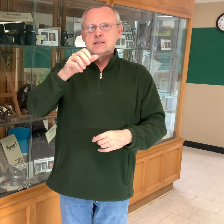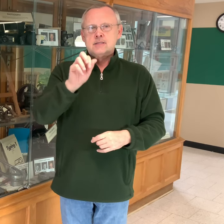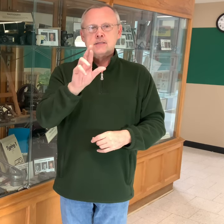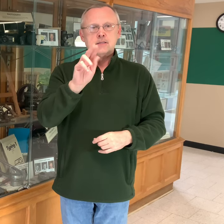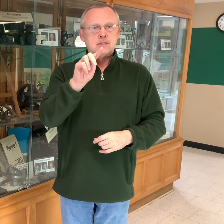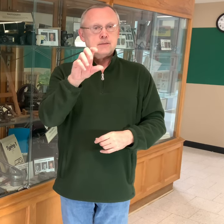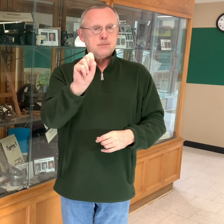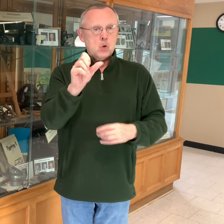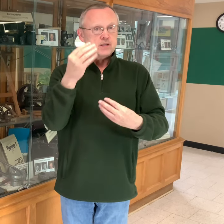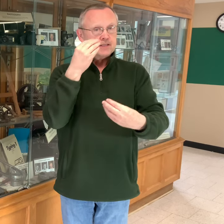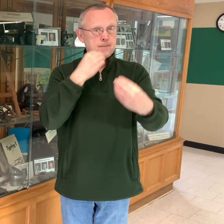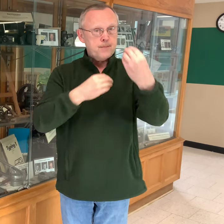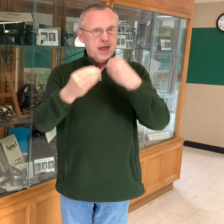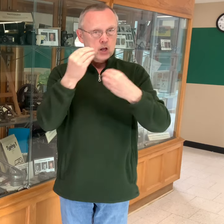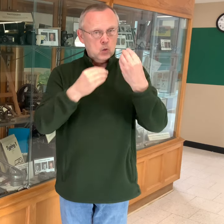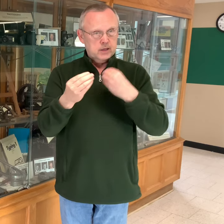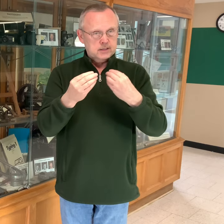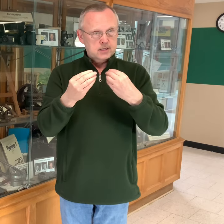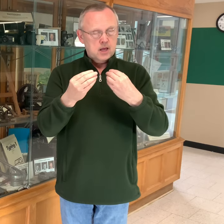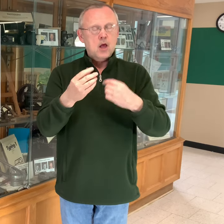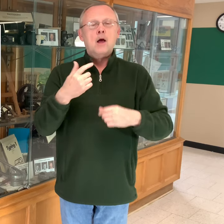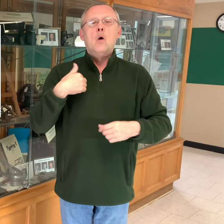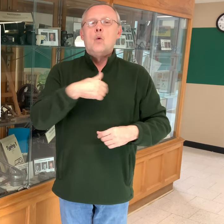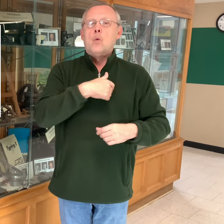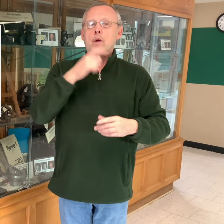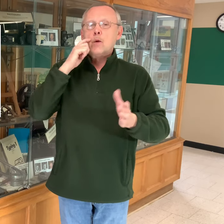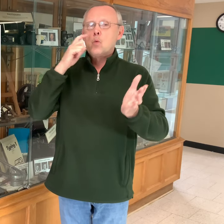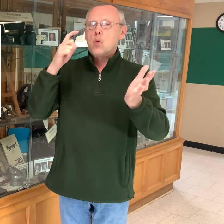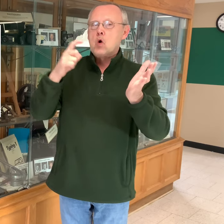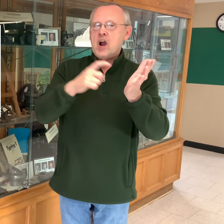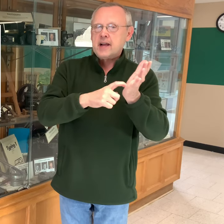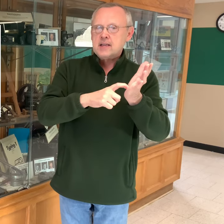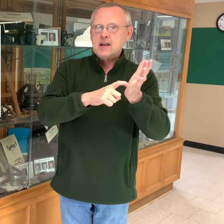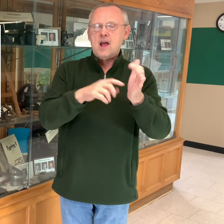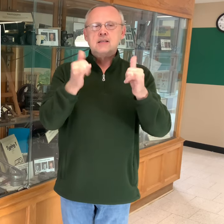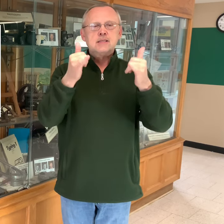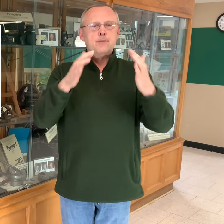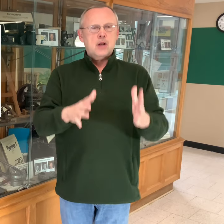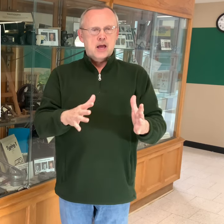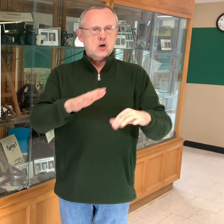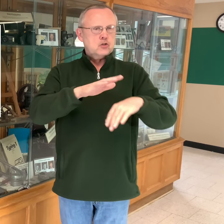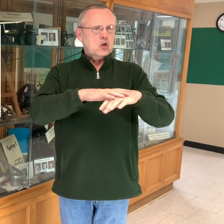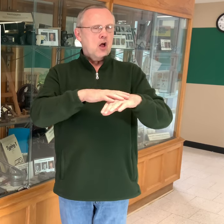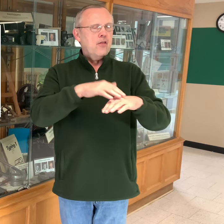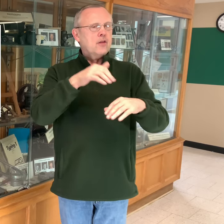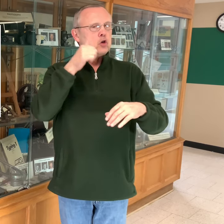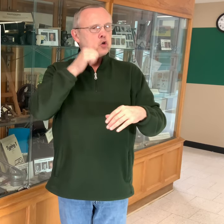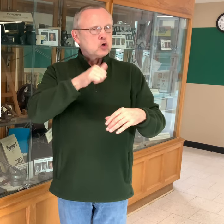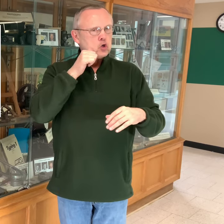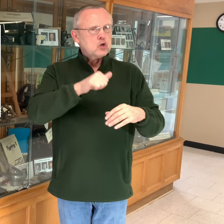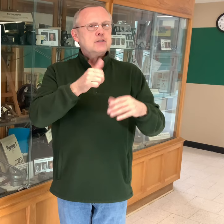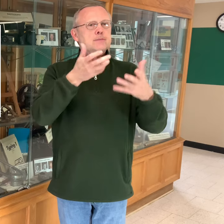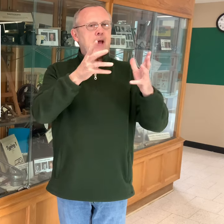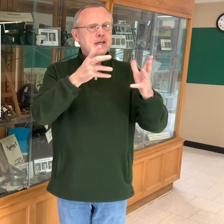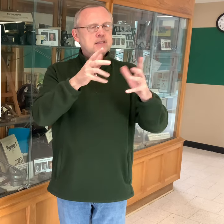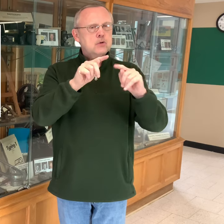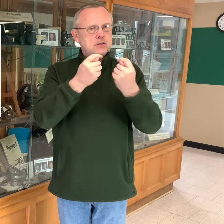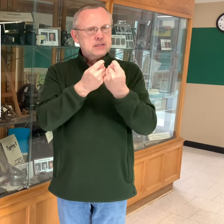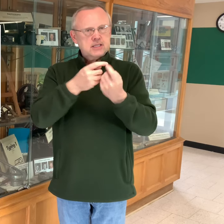sports banquet. We recognized the players on the the girls' basketball team,